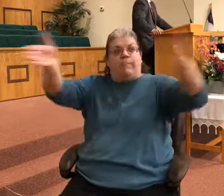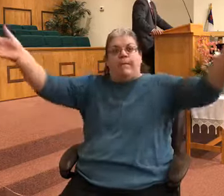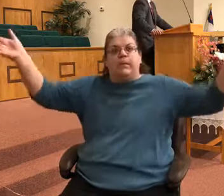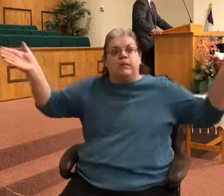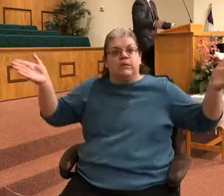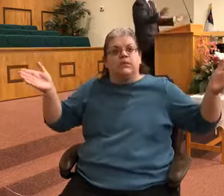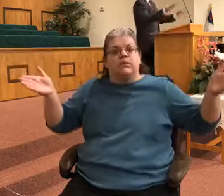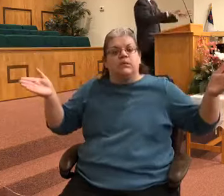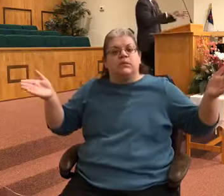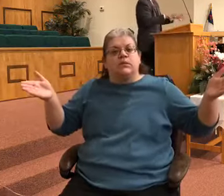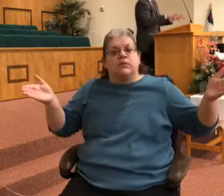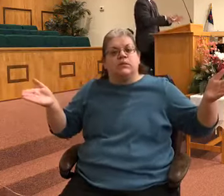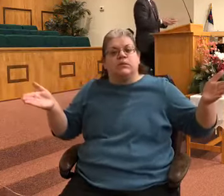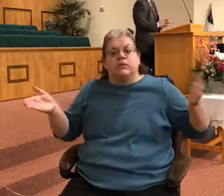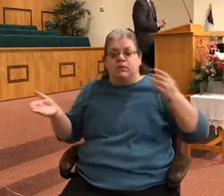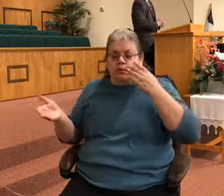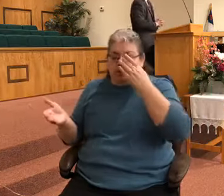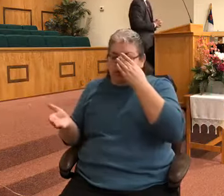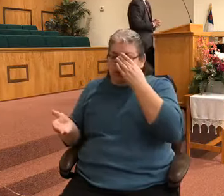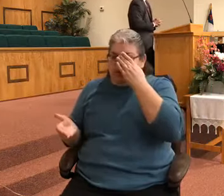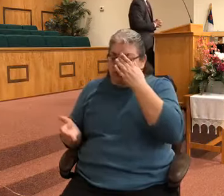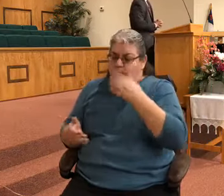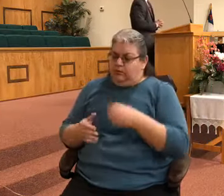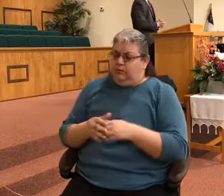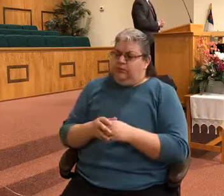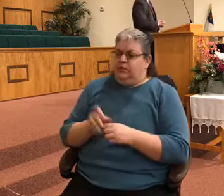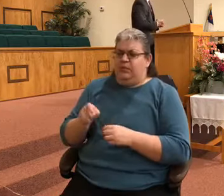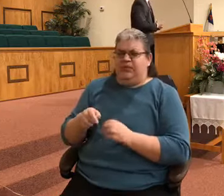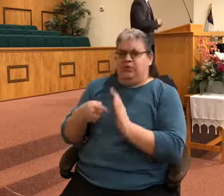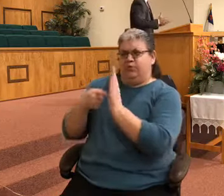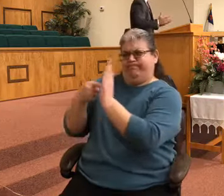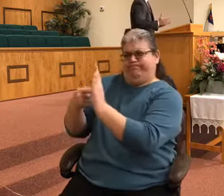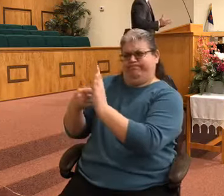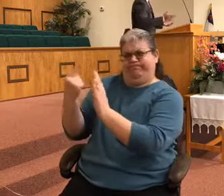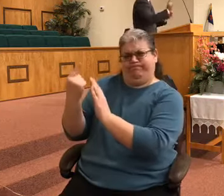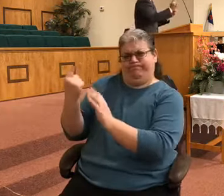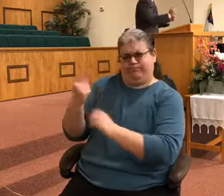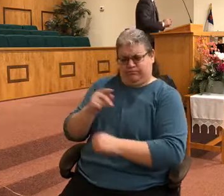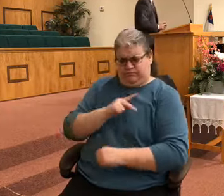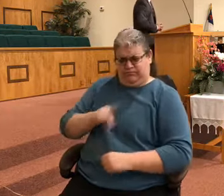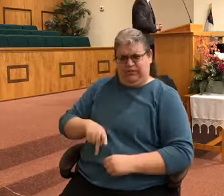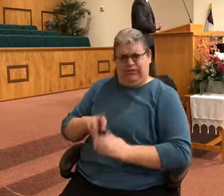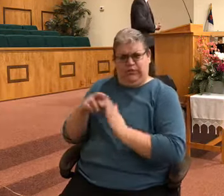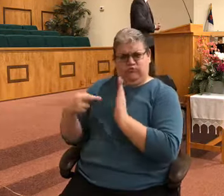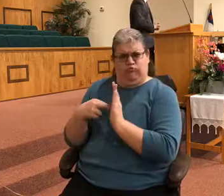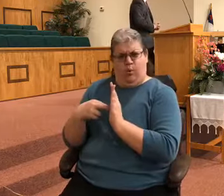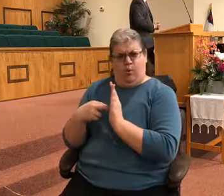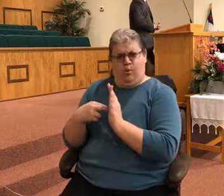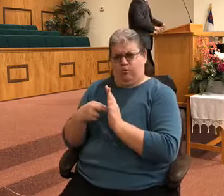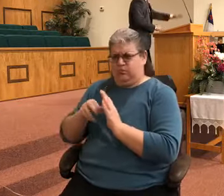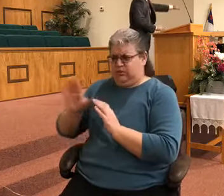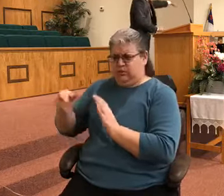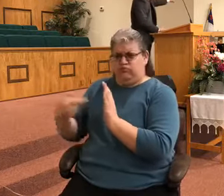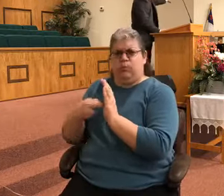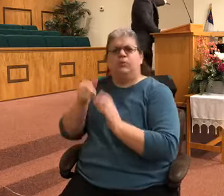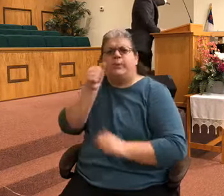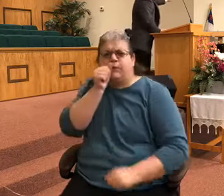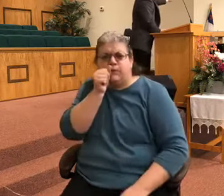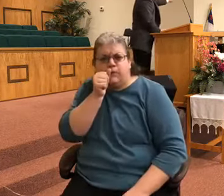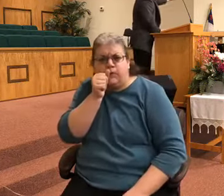There were some things that need to be pointed out here in regards to the king's role. It was personal. You see, he's a saved man.